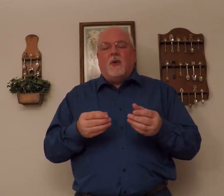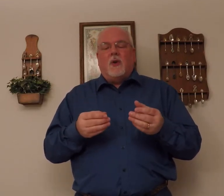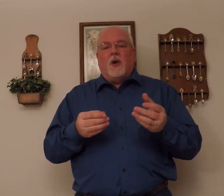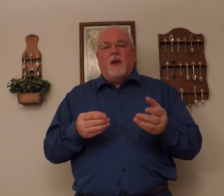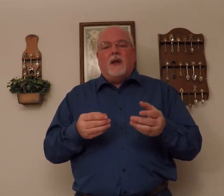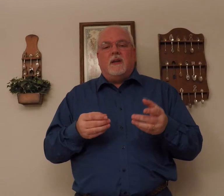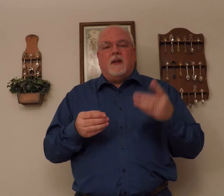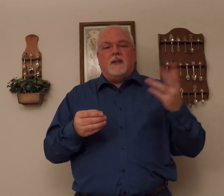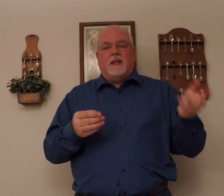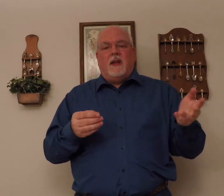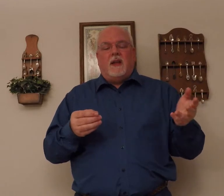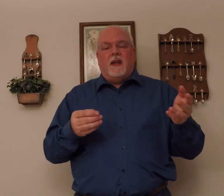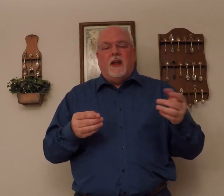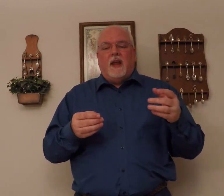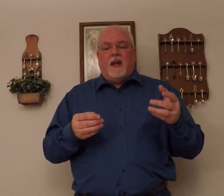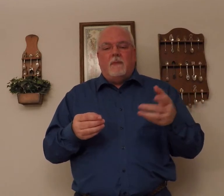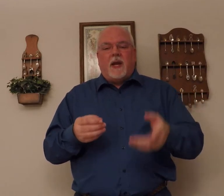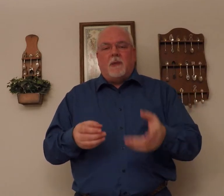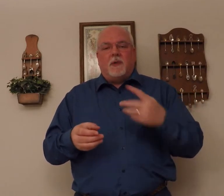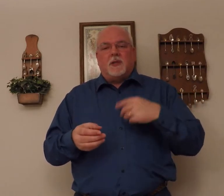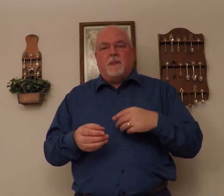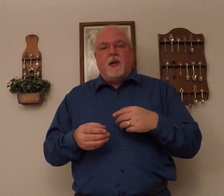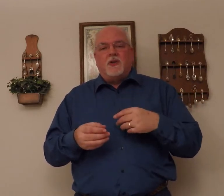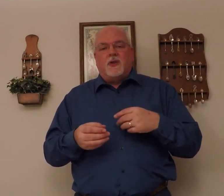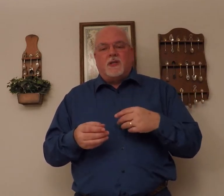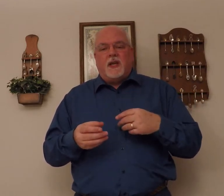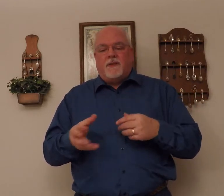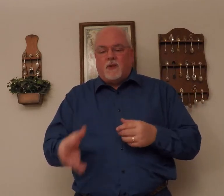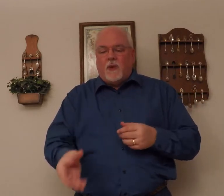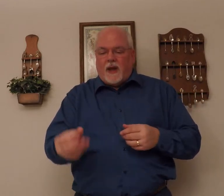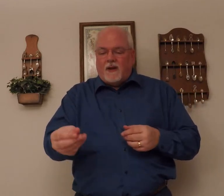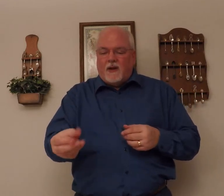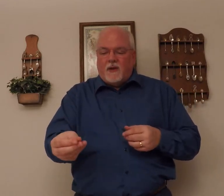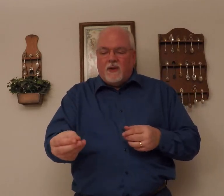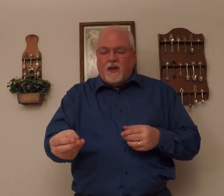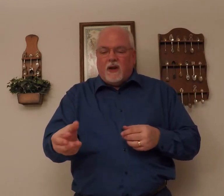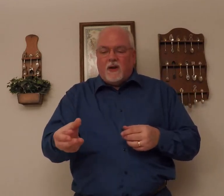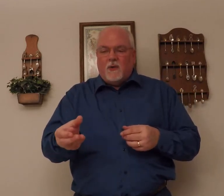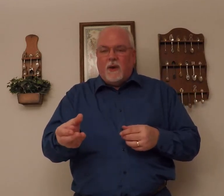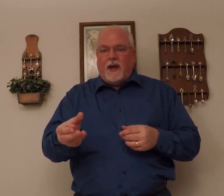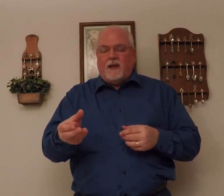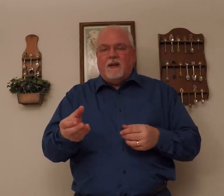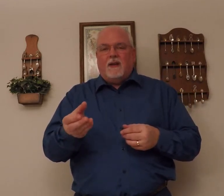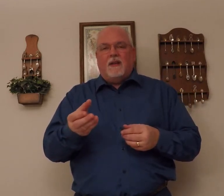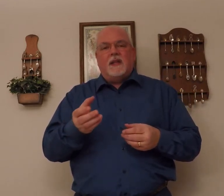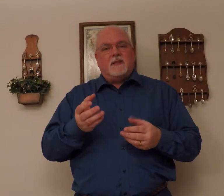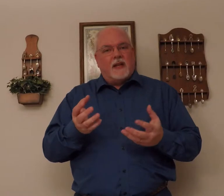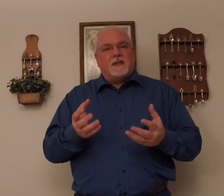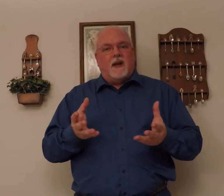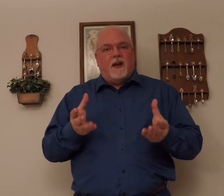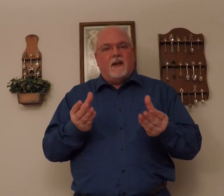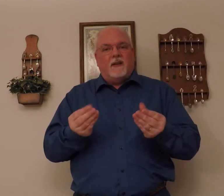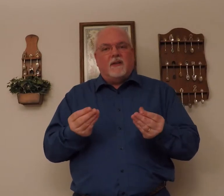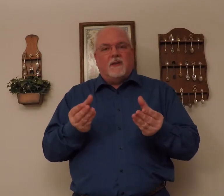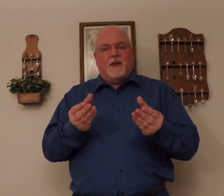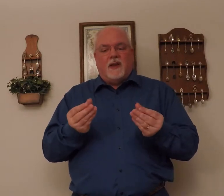go in to sink. And you pick up the sponge to see if it's wet. you go, are you wet? That's that sign. Okay.